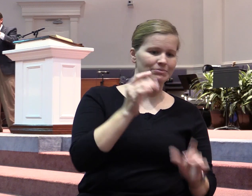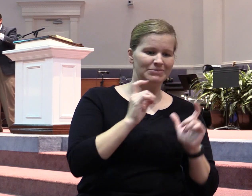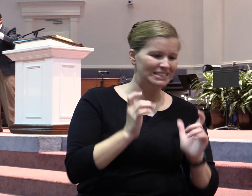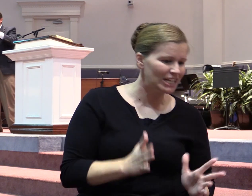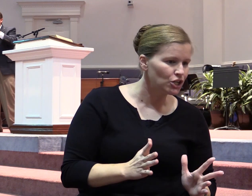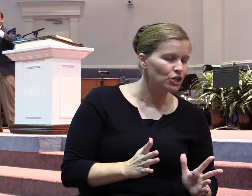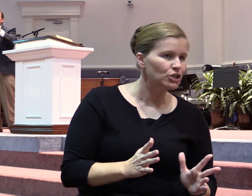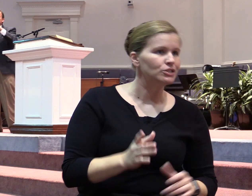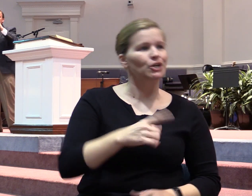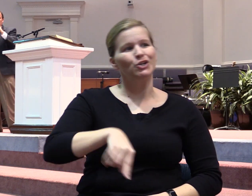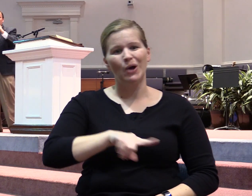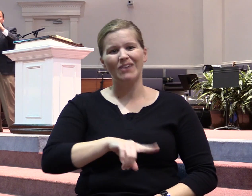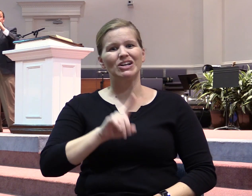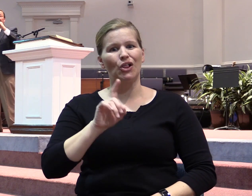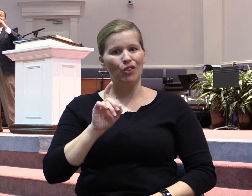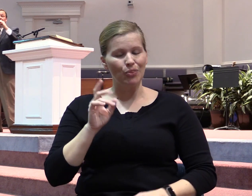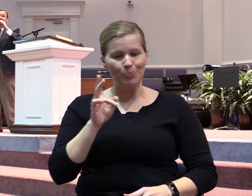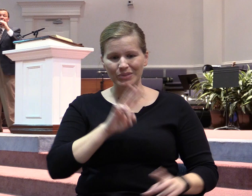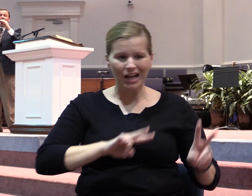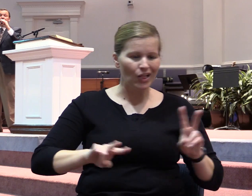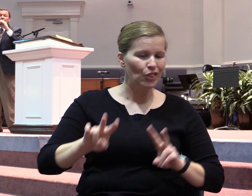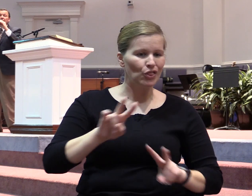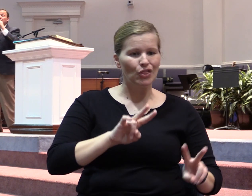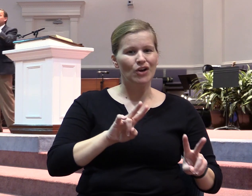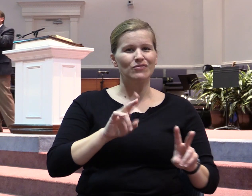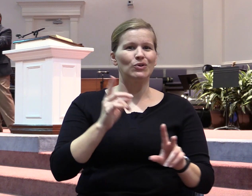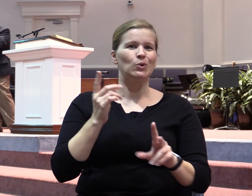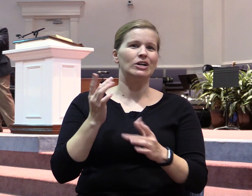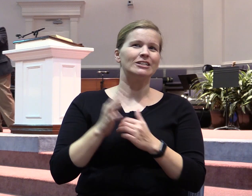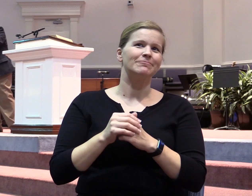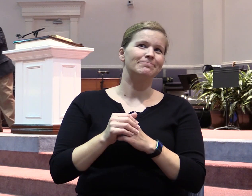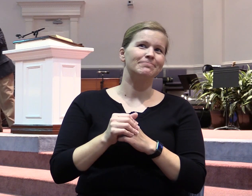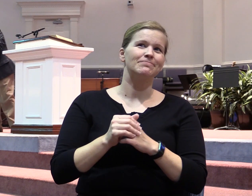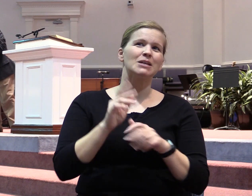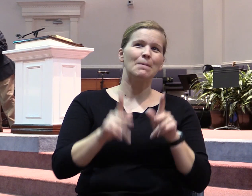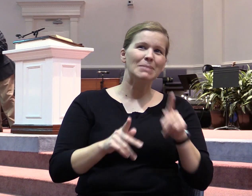to look for somebody that's struggling with envy and strife. Right.